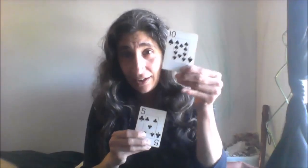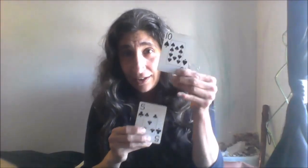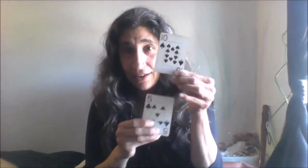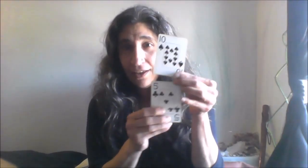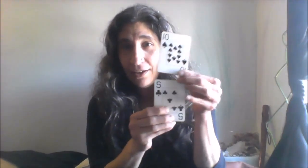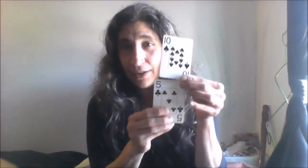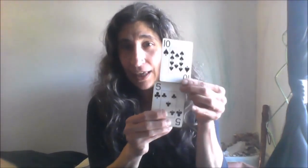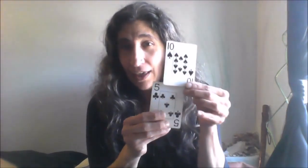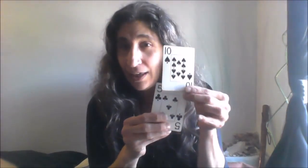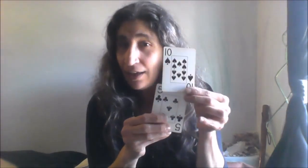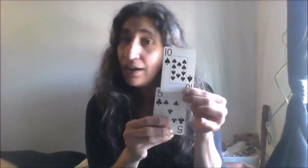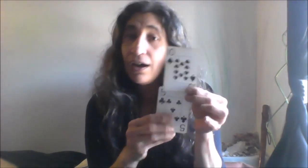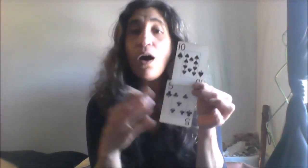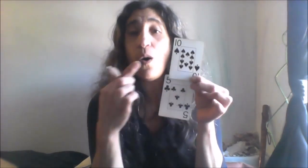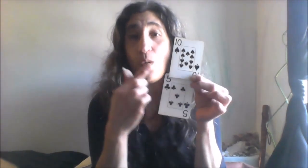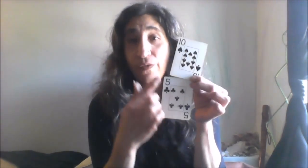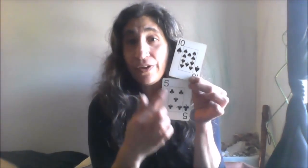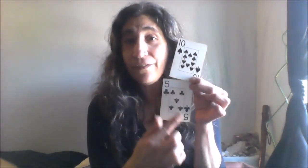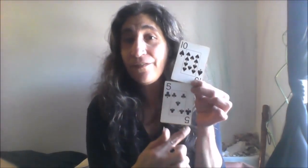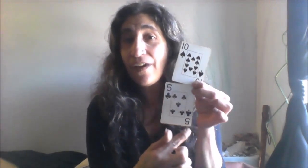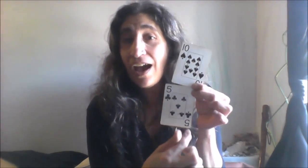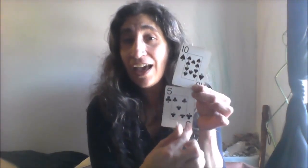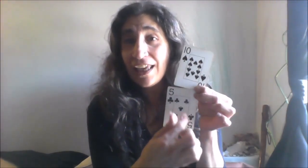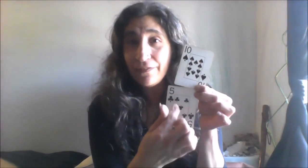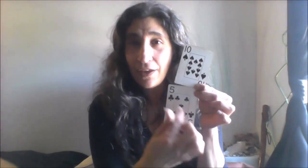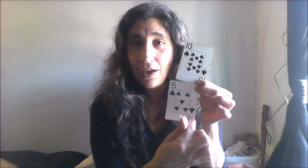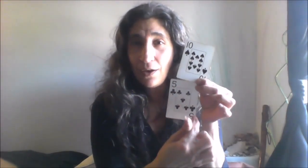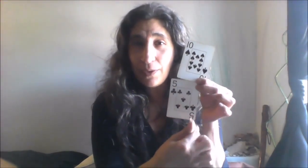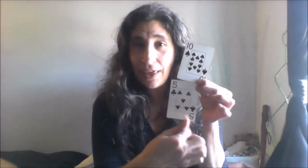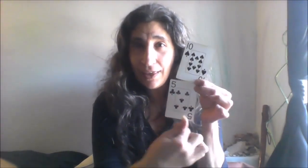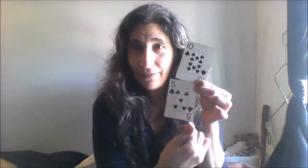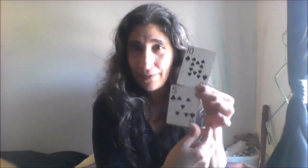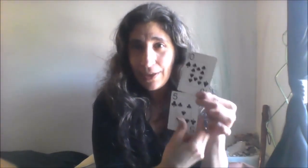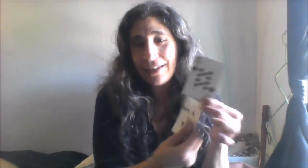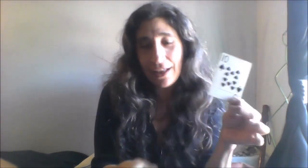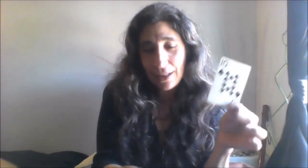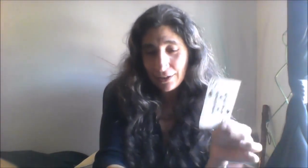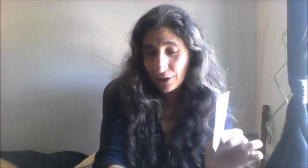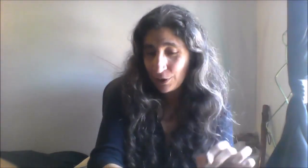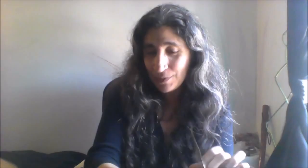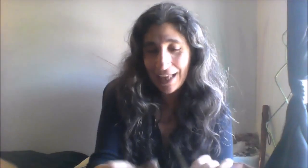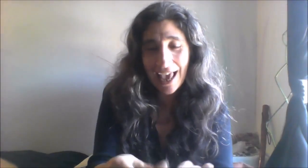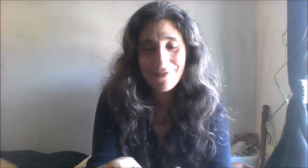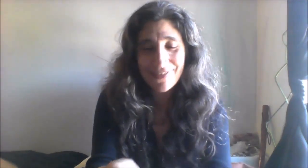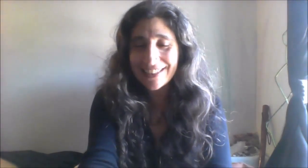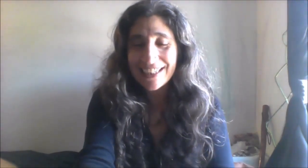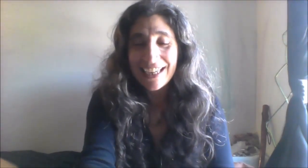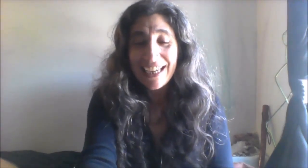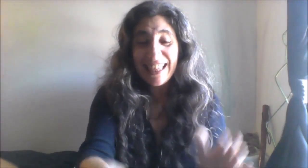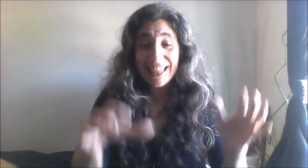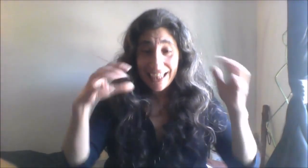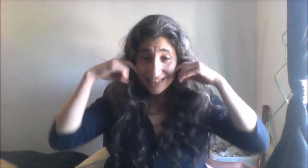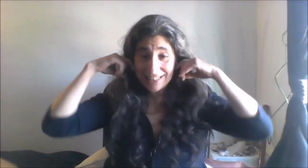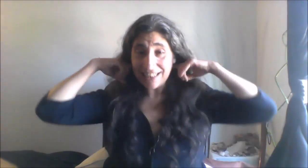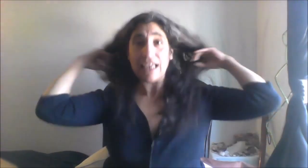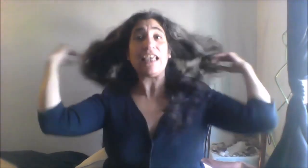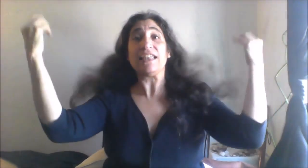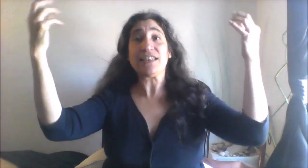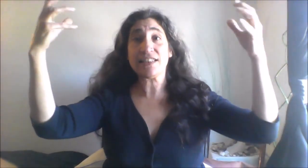big way so the second half of april is like this is where it's going to really unfold for us in a big real